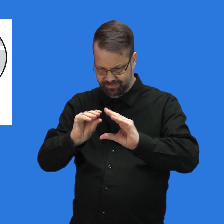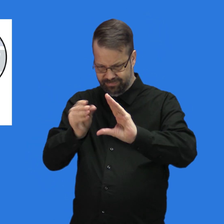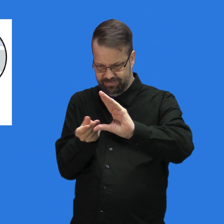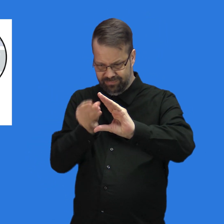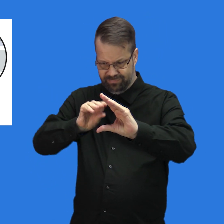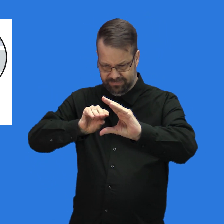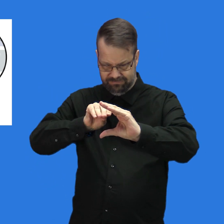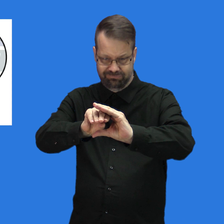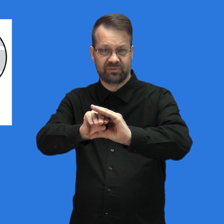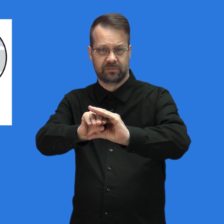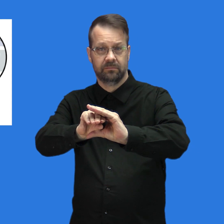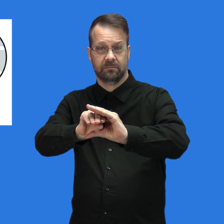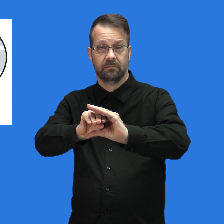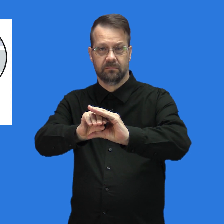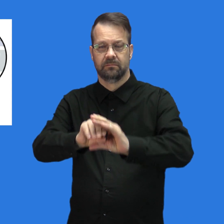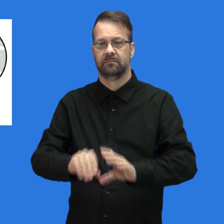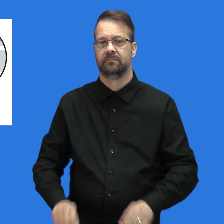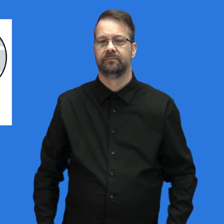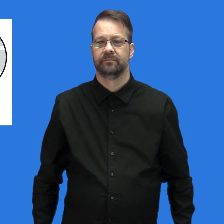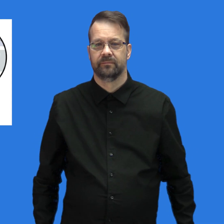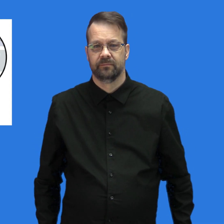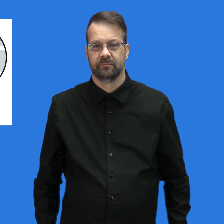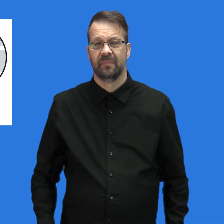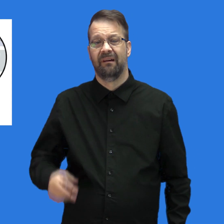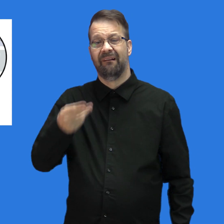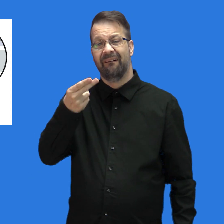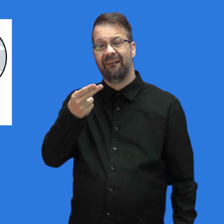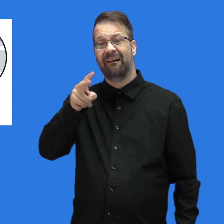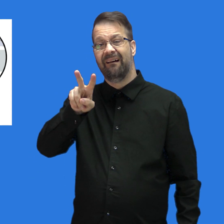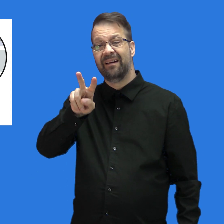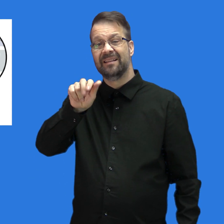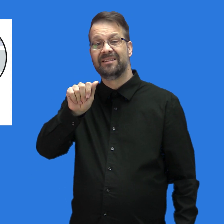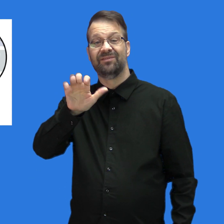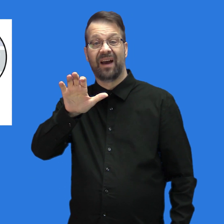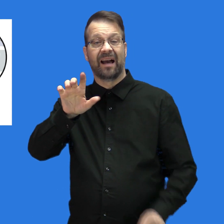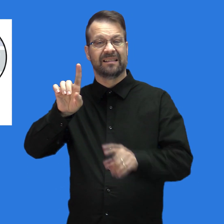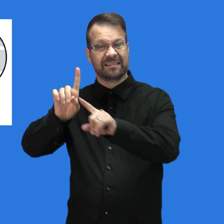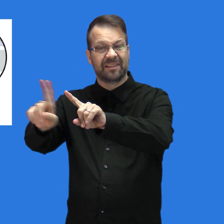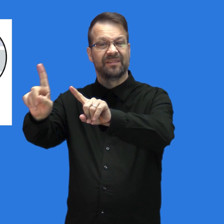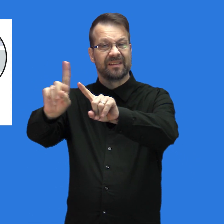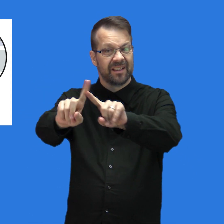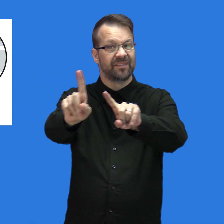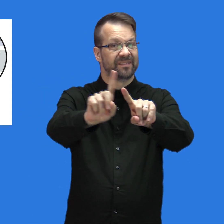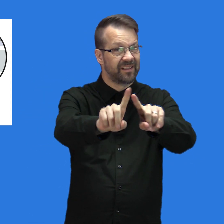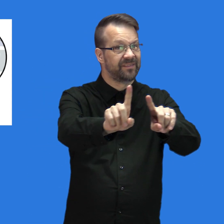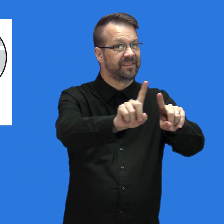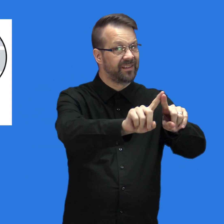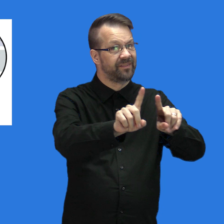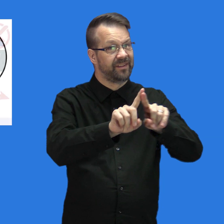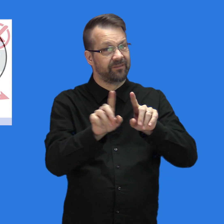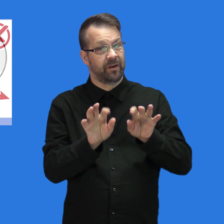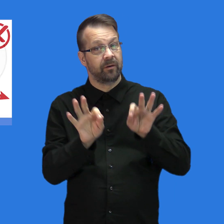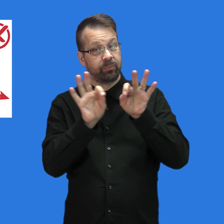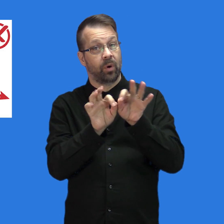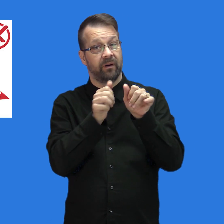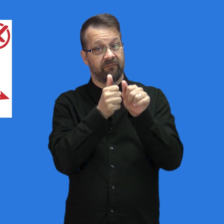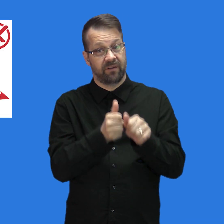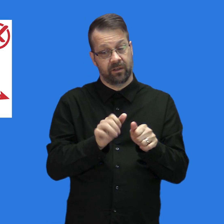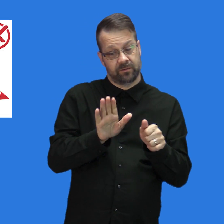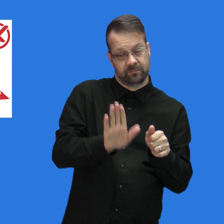Refer to manufacturer instructions for your HVAC system, which vary by make and model. Then, make sure